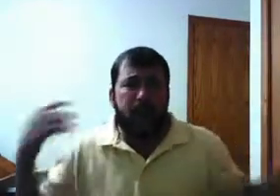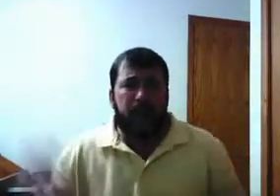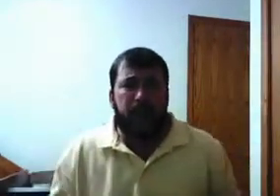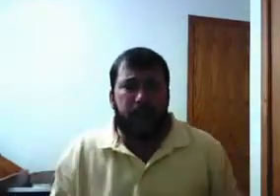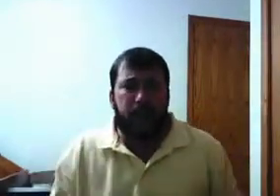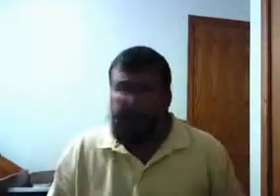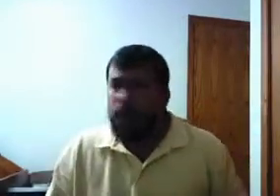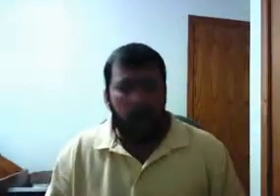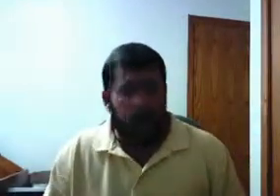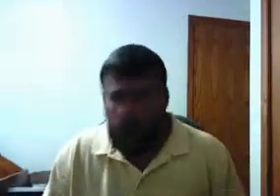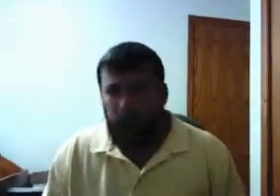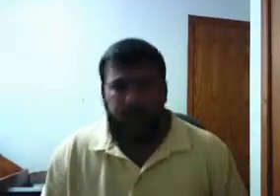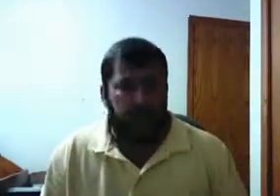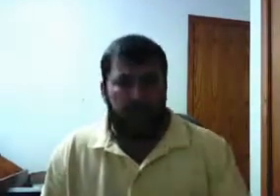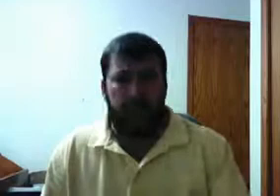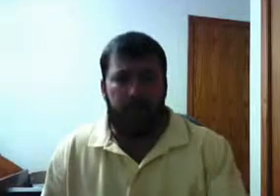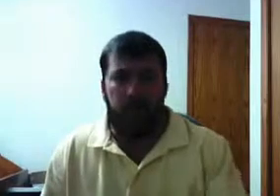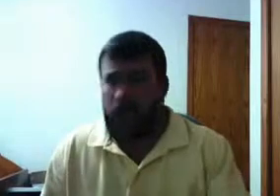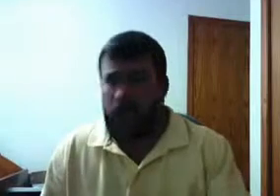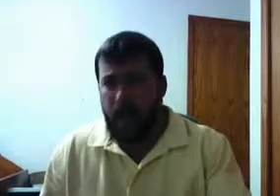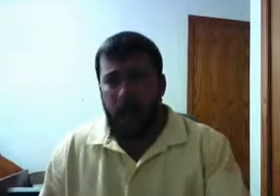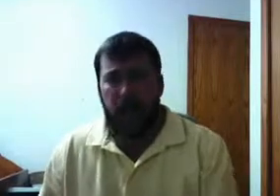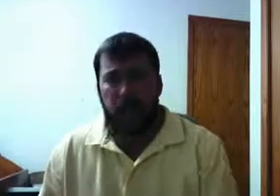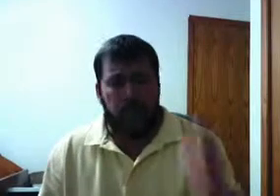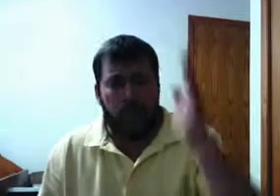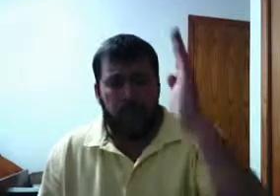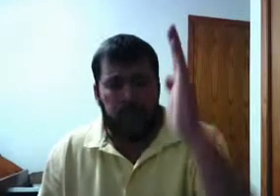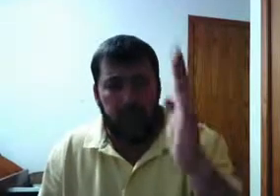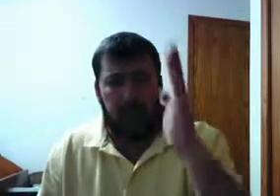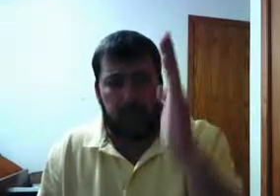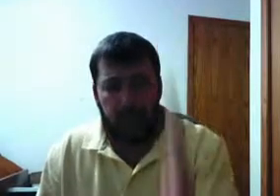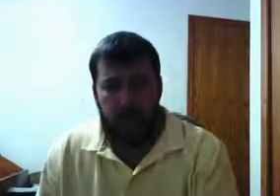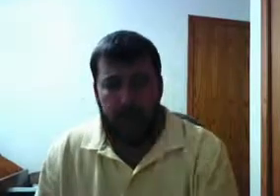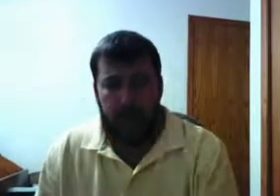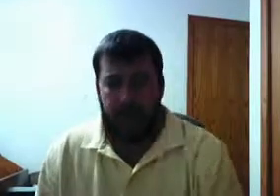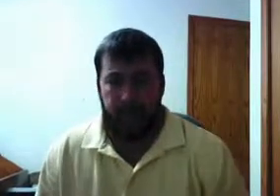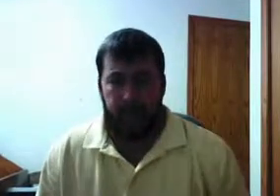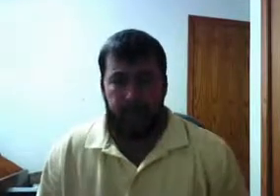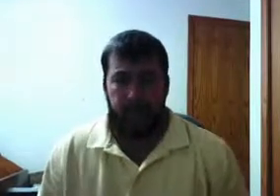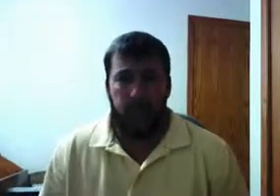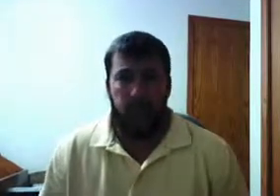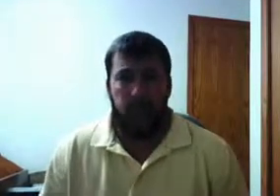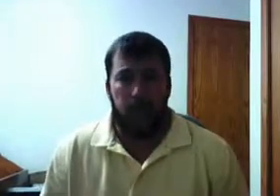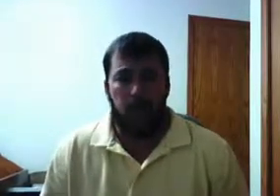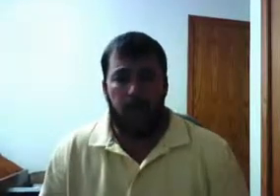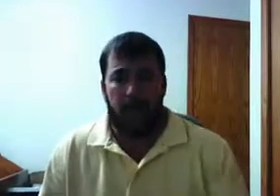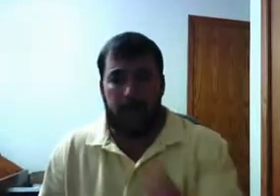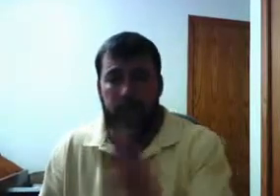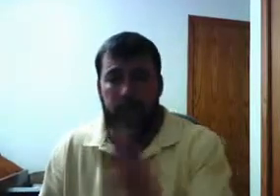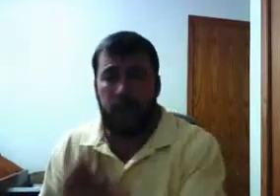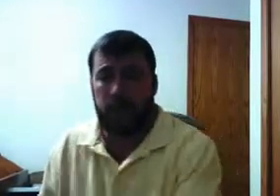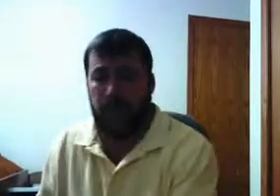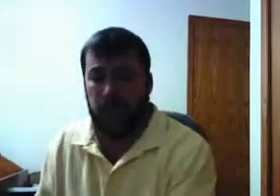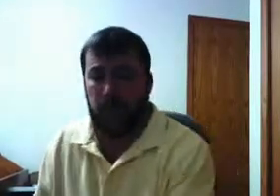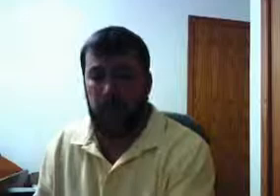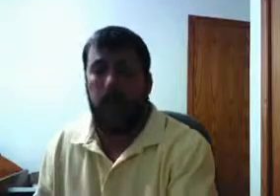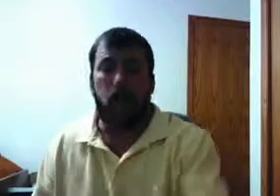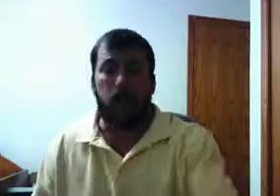to the dust. But glory to the living God. There's an eternal state that you're in. And you're either in condemnation or you're in